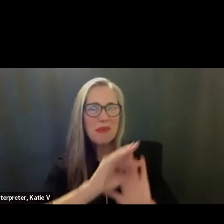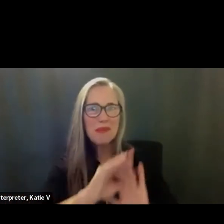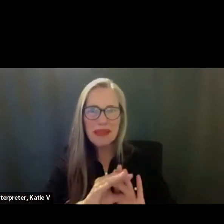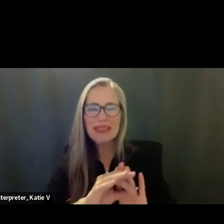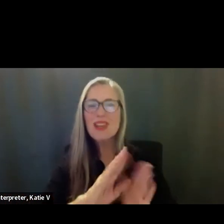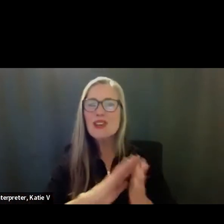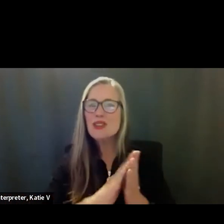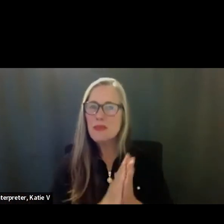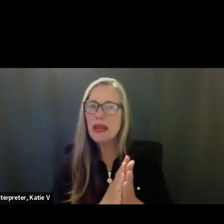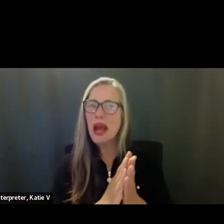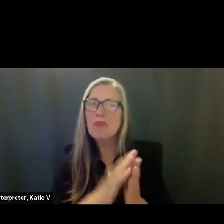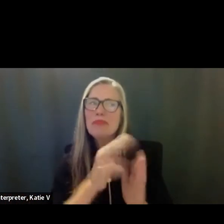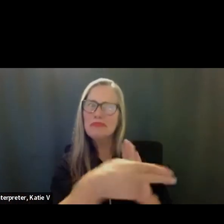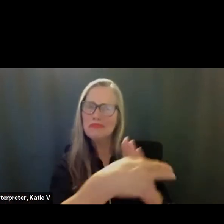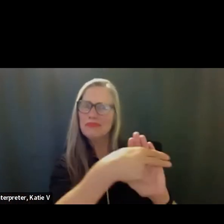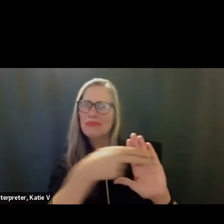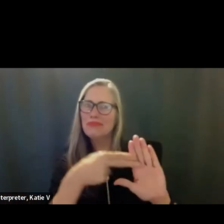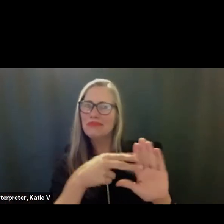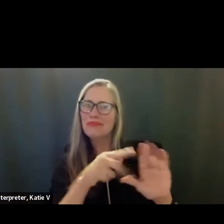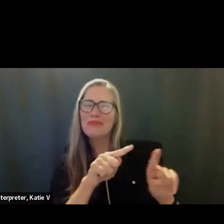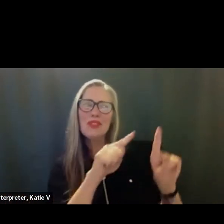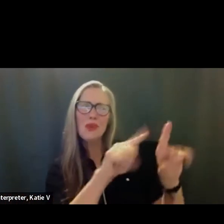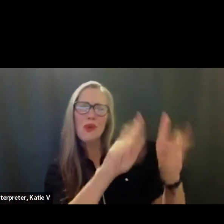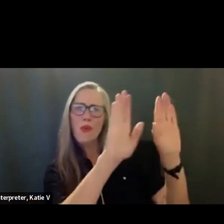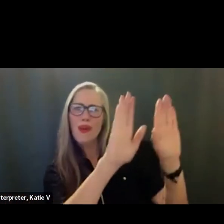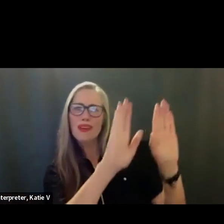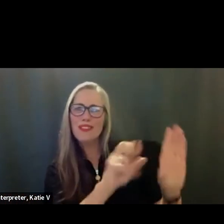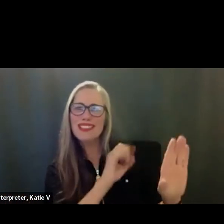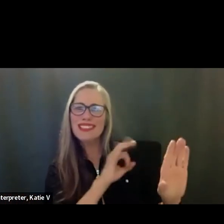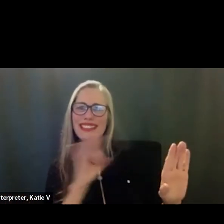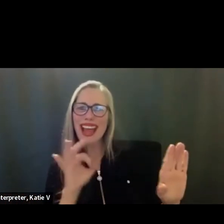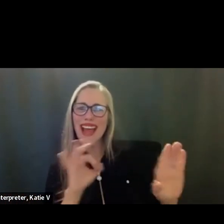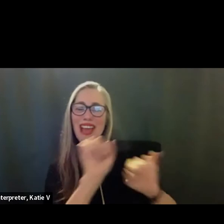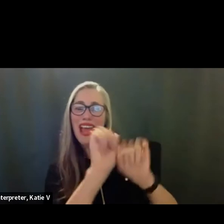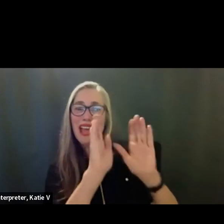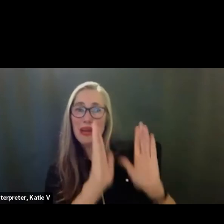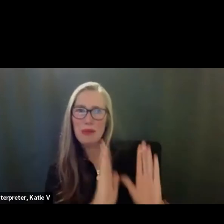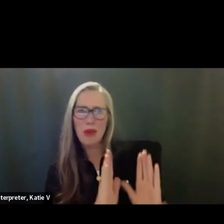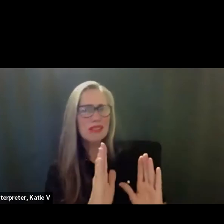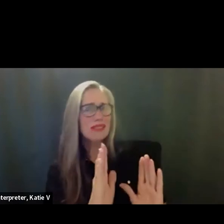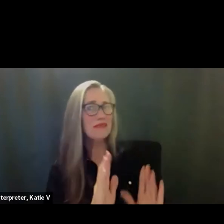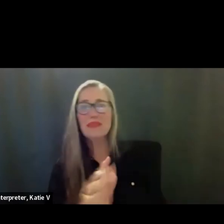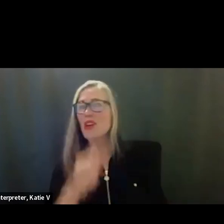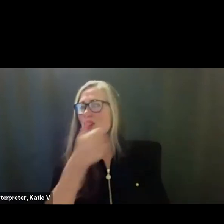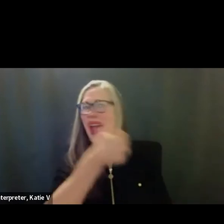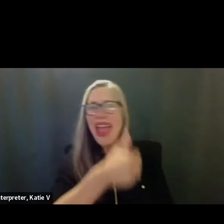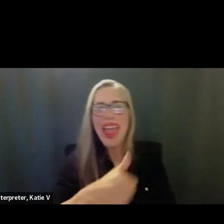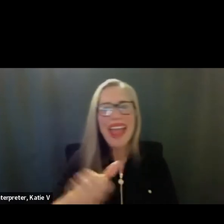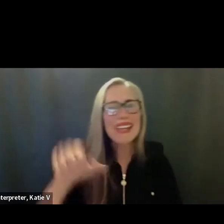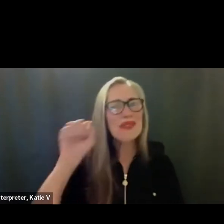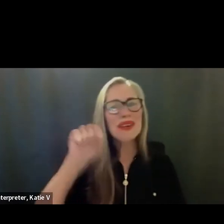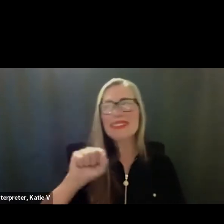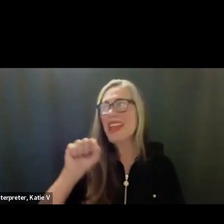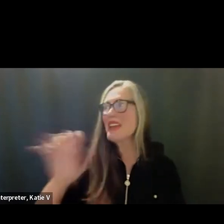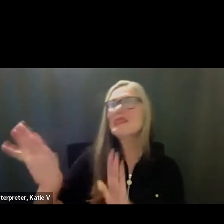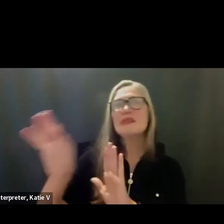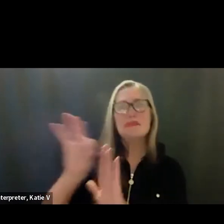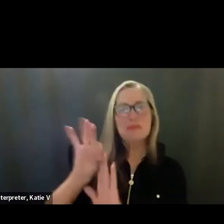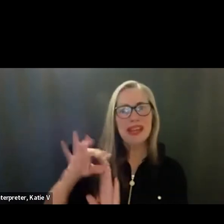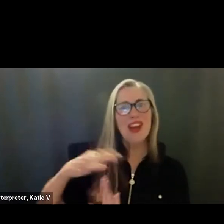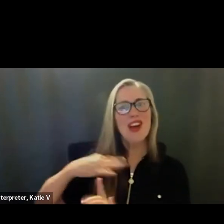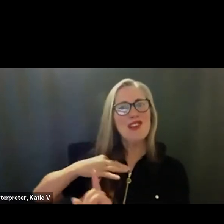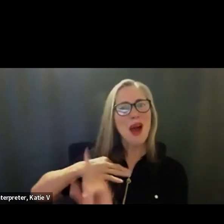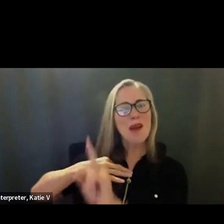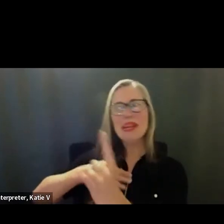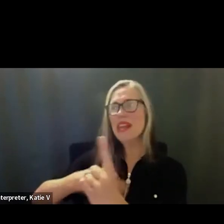for everyone to recognize the amazing staff and employees that we have. And anybody can nominate anybody else. So it's, you know, employees,